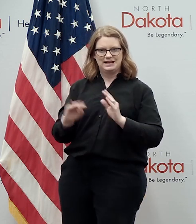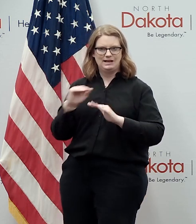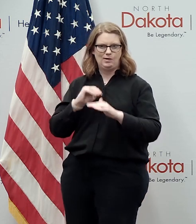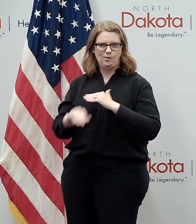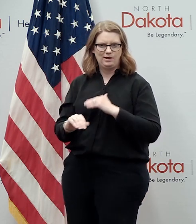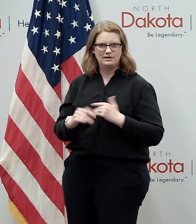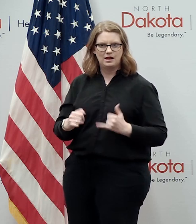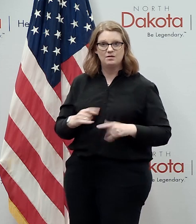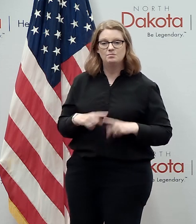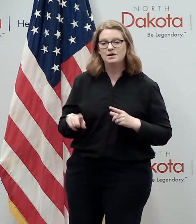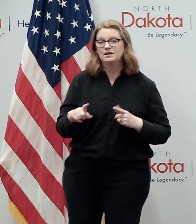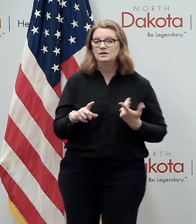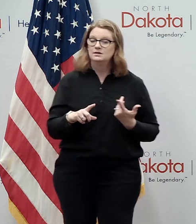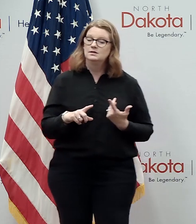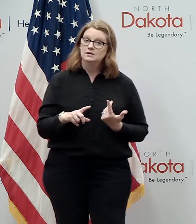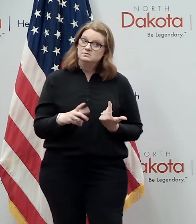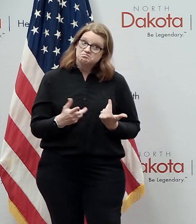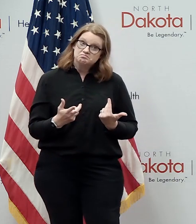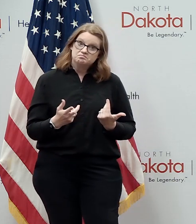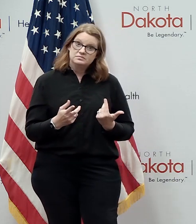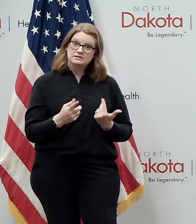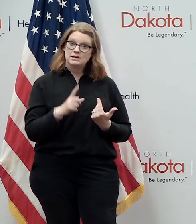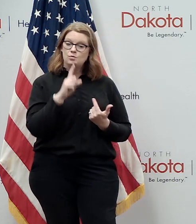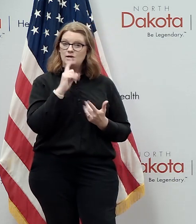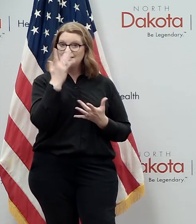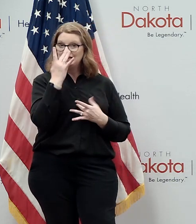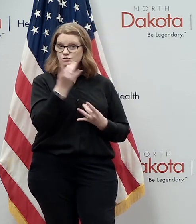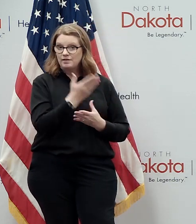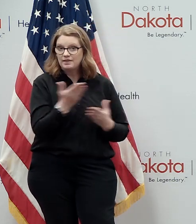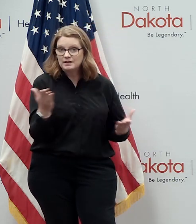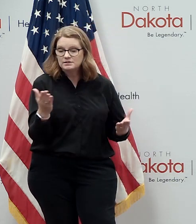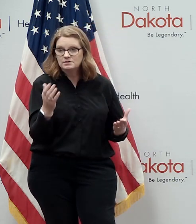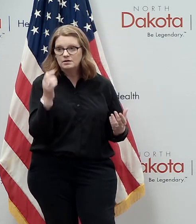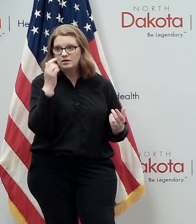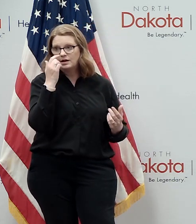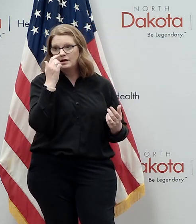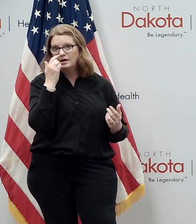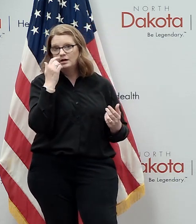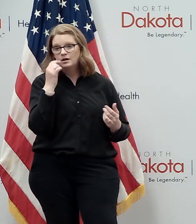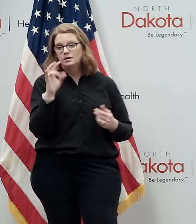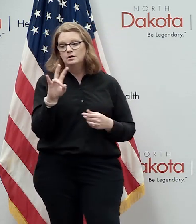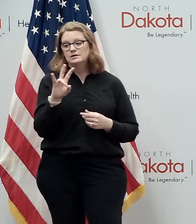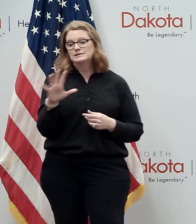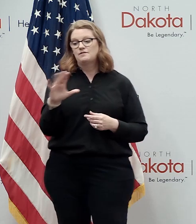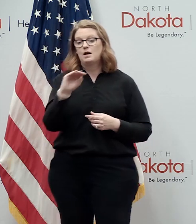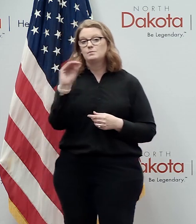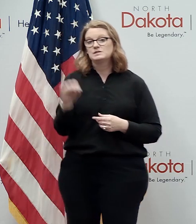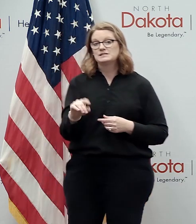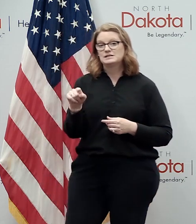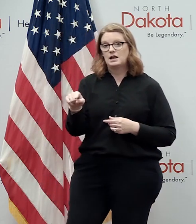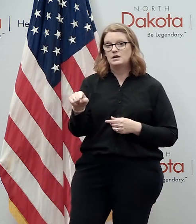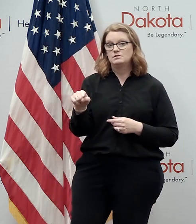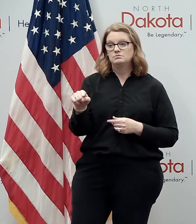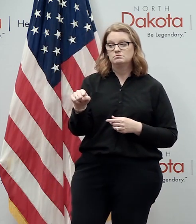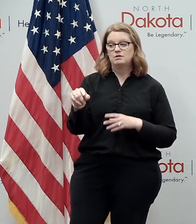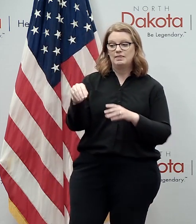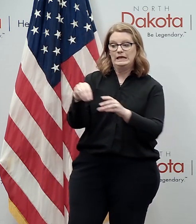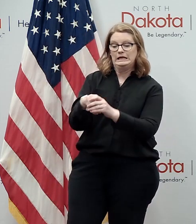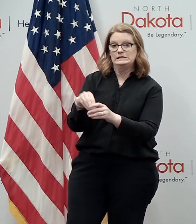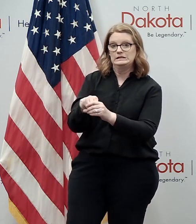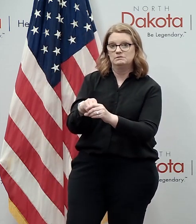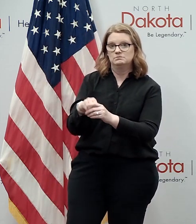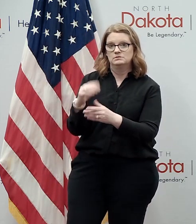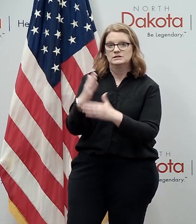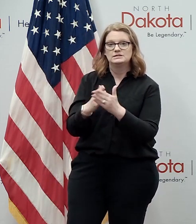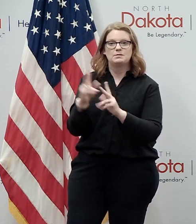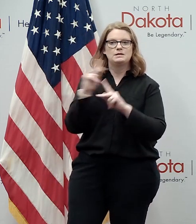some very very uh interesting things they might have said it was 75 of what you were on the inside some